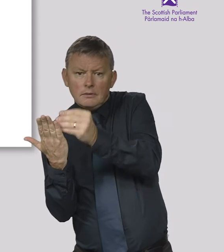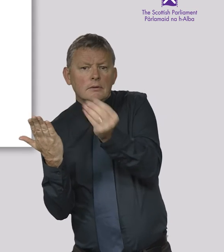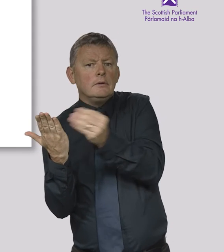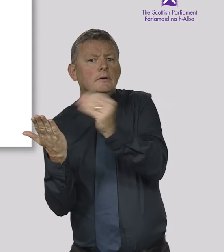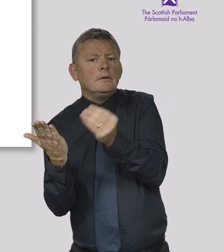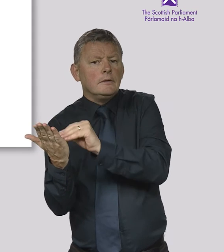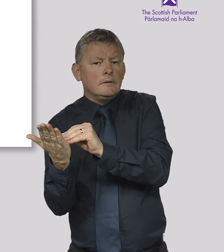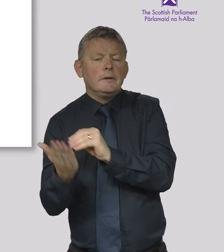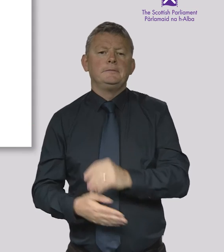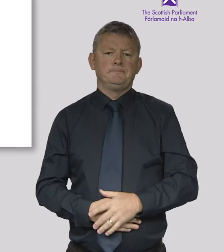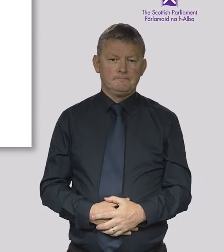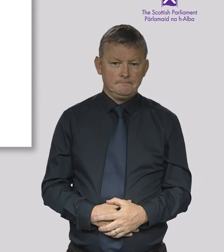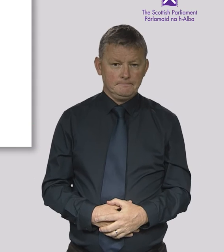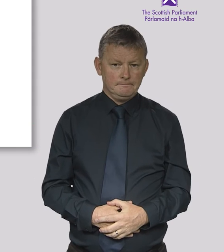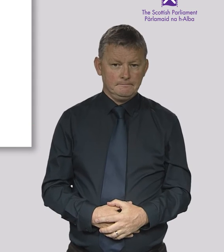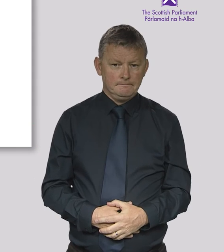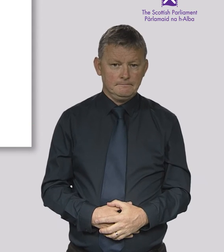changes, amendments.